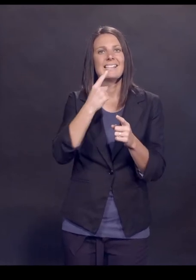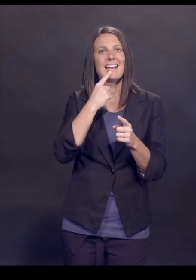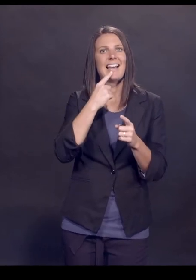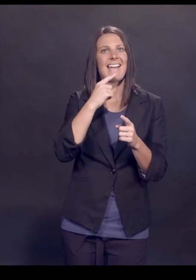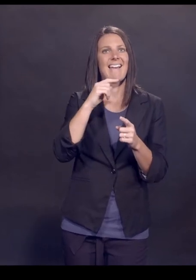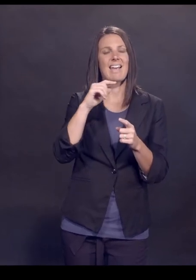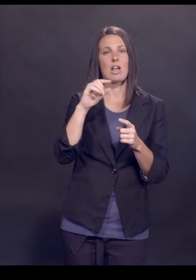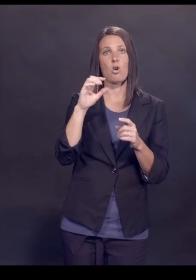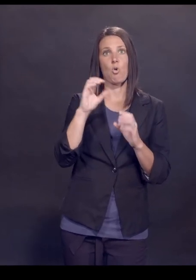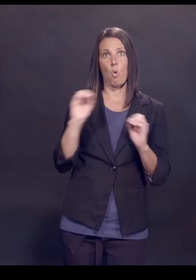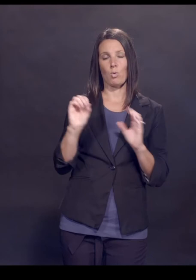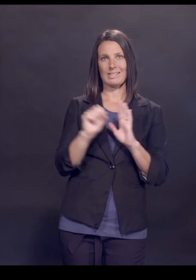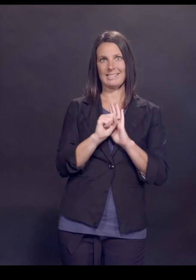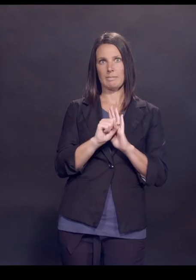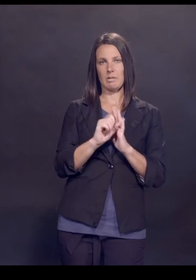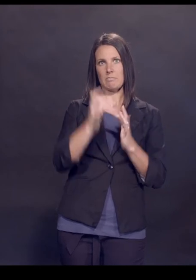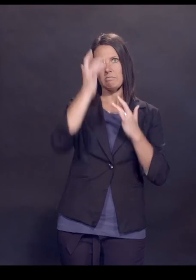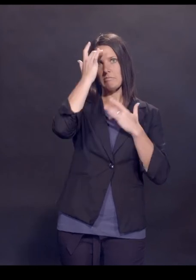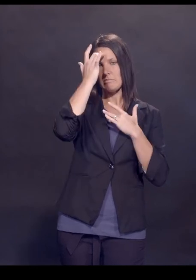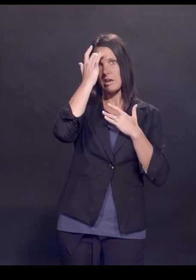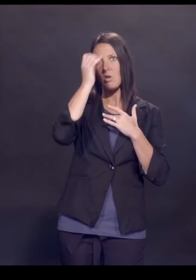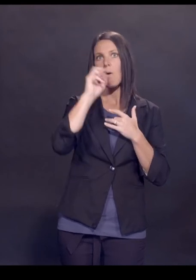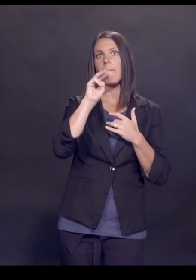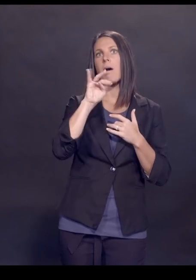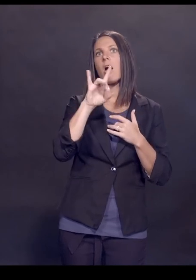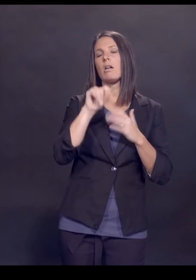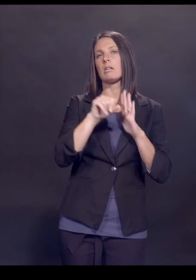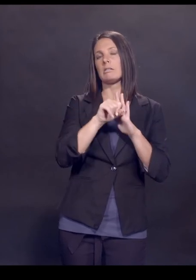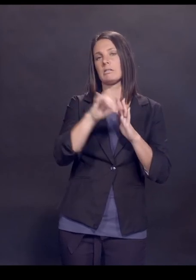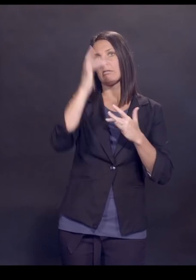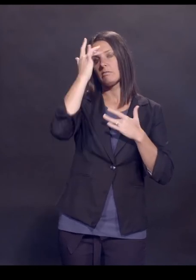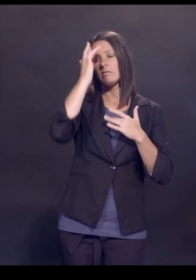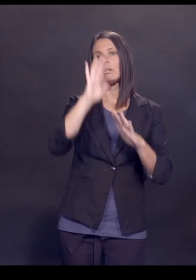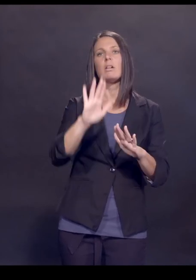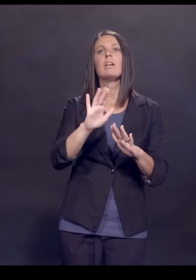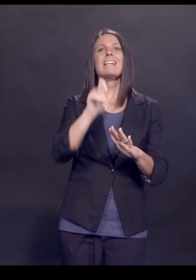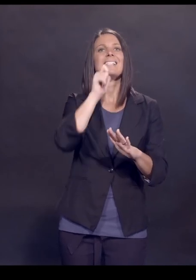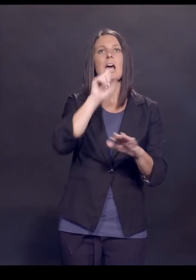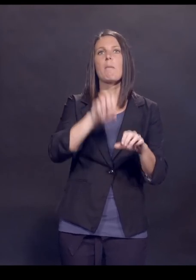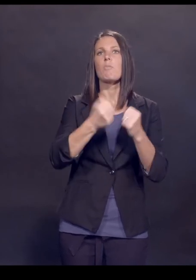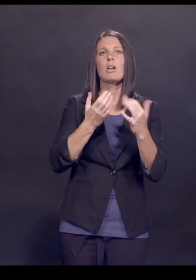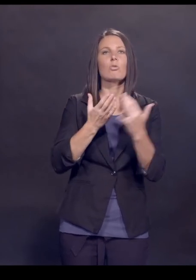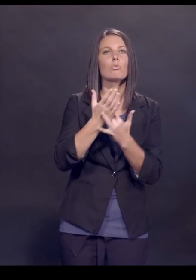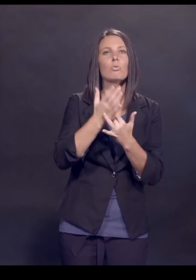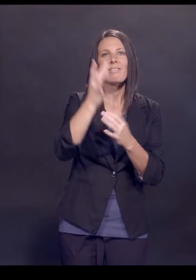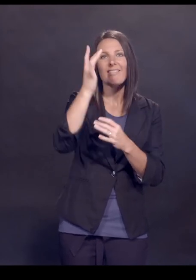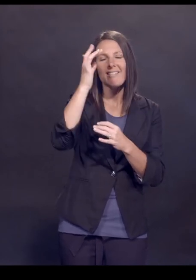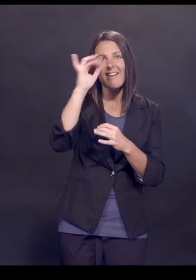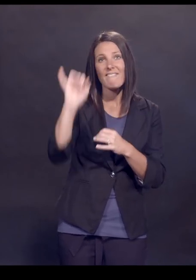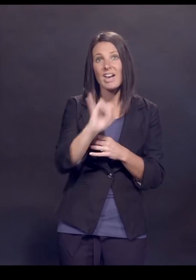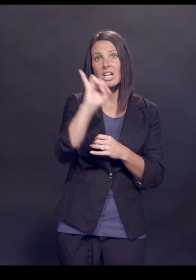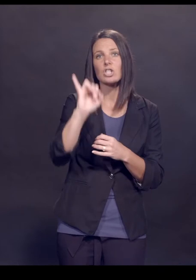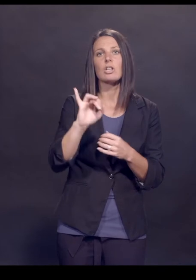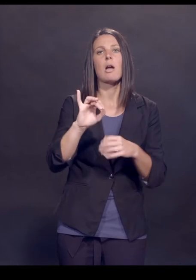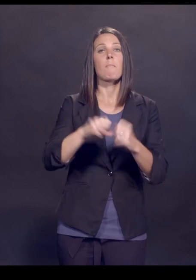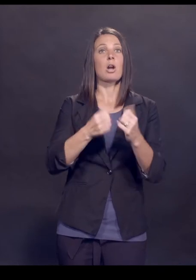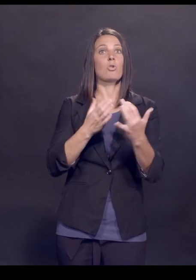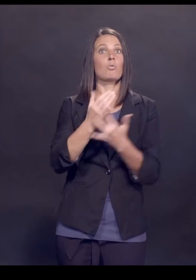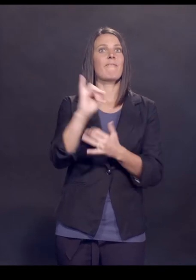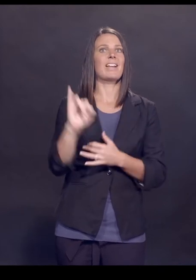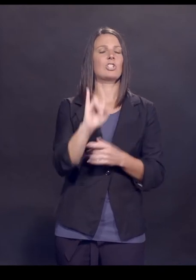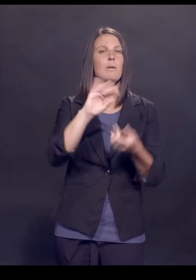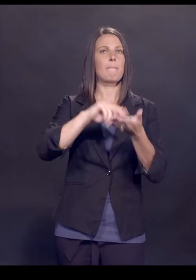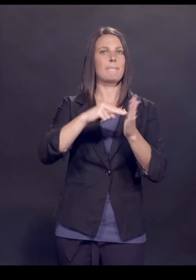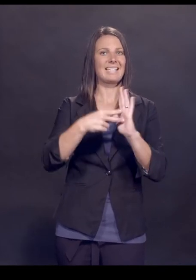asymptomatic infection or mildly symptomatic infection as a breakthrough illness. That is not a breakthrough infection. A breakthrough infection is when